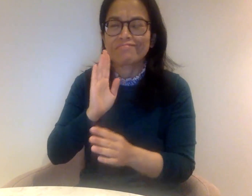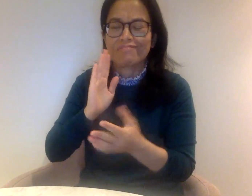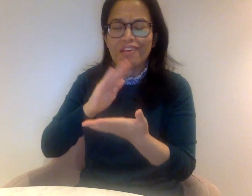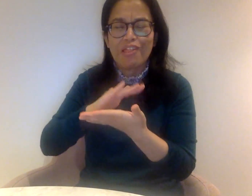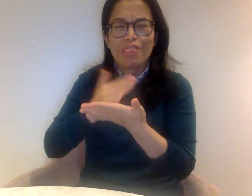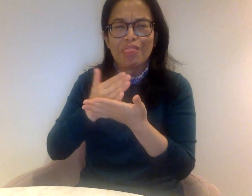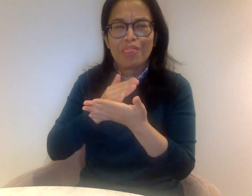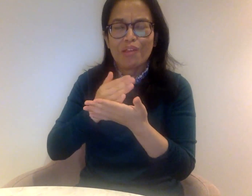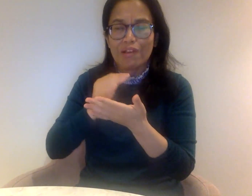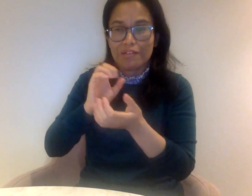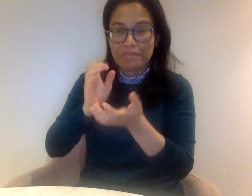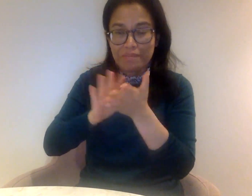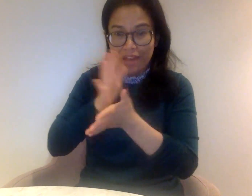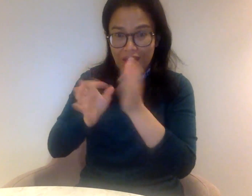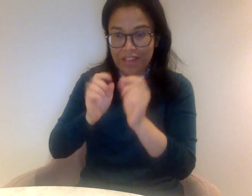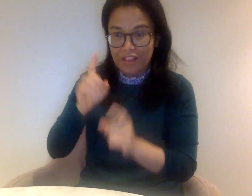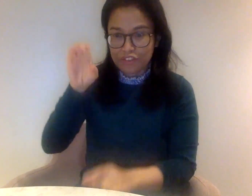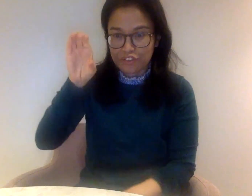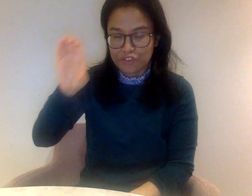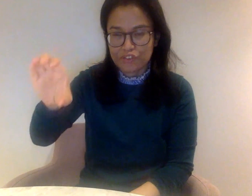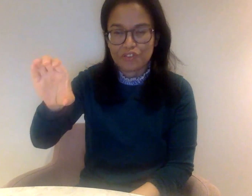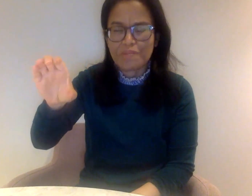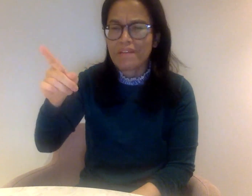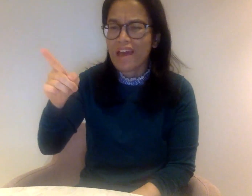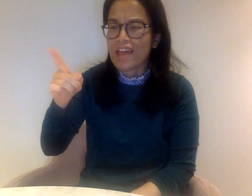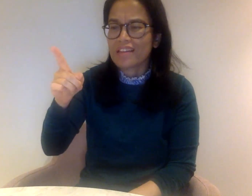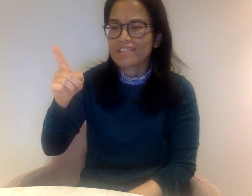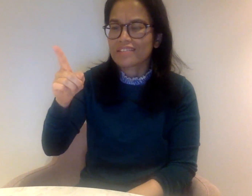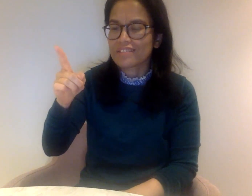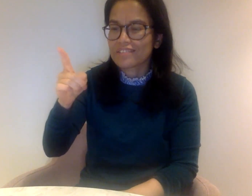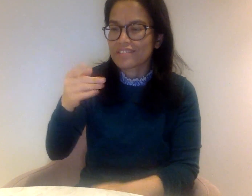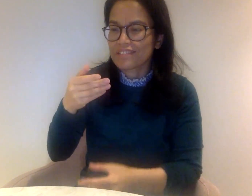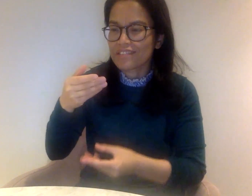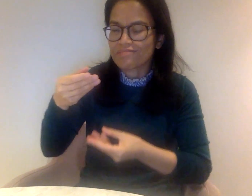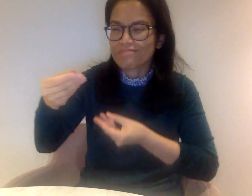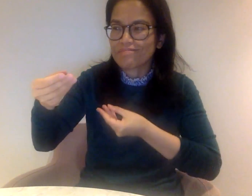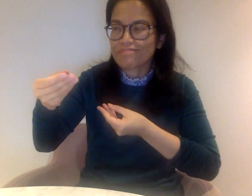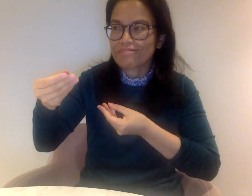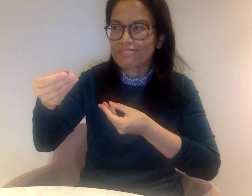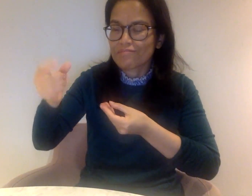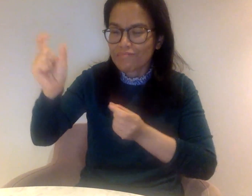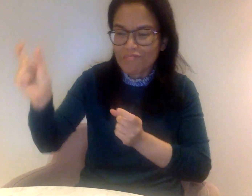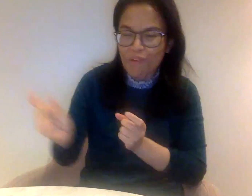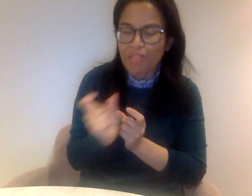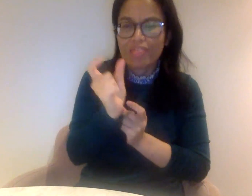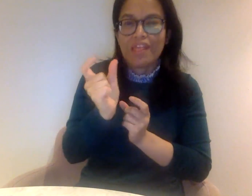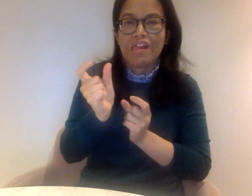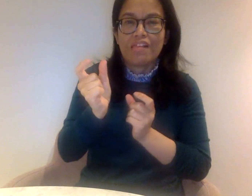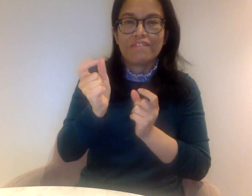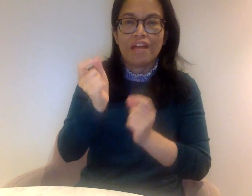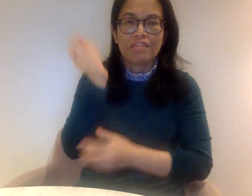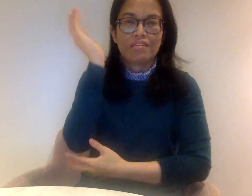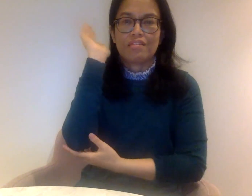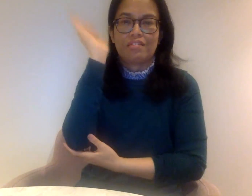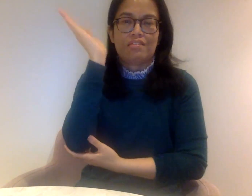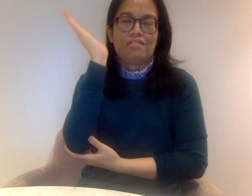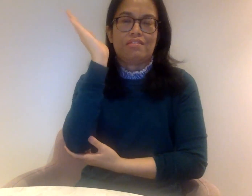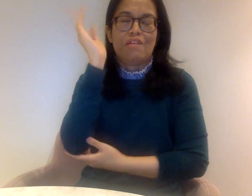yes, we should have a sign language interpreter on screen, but we would also need something